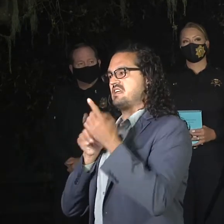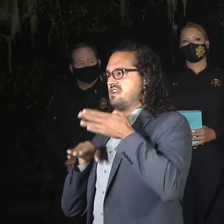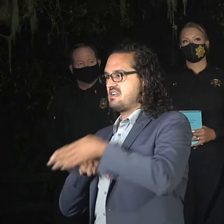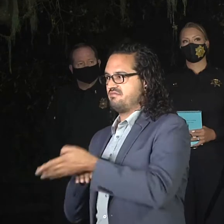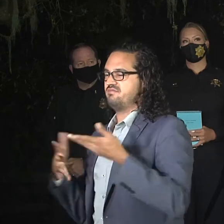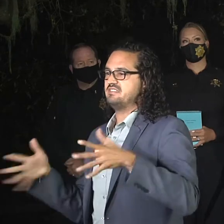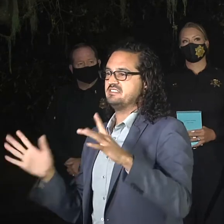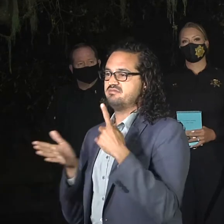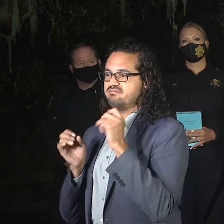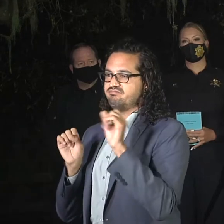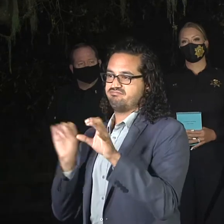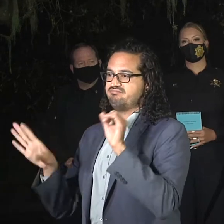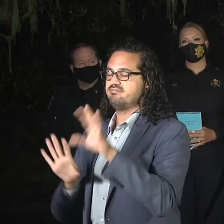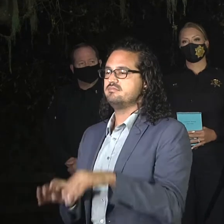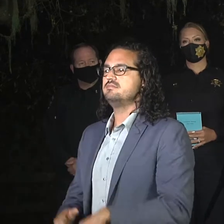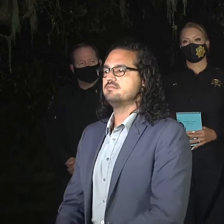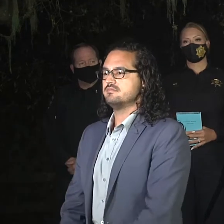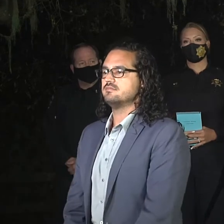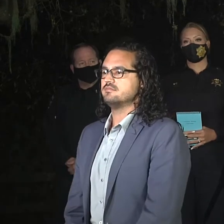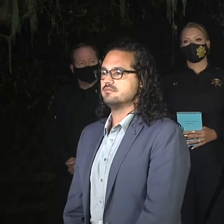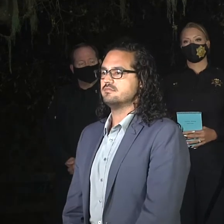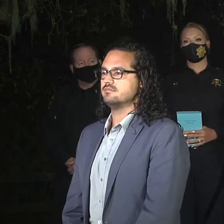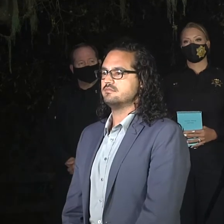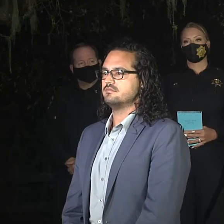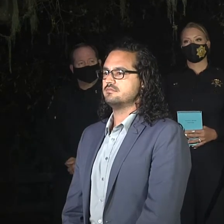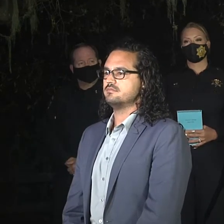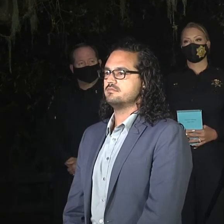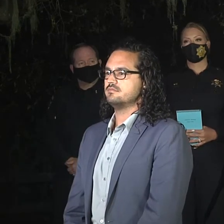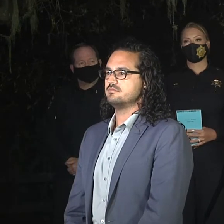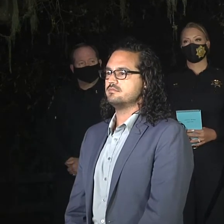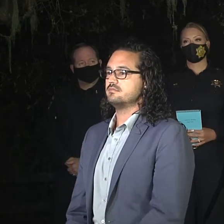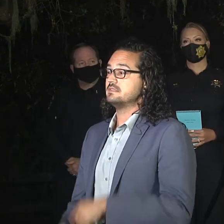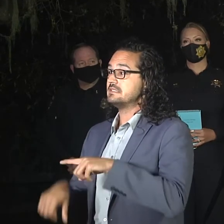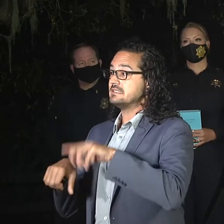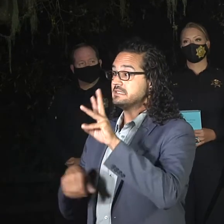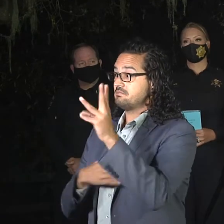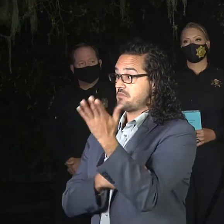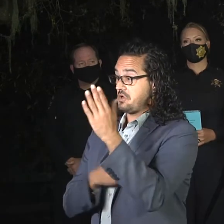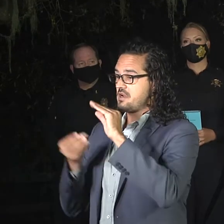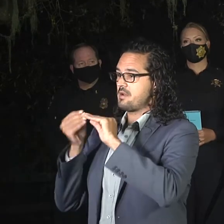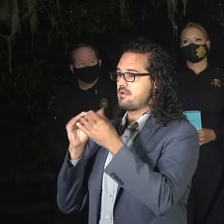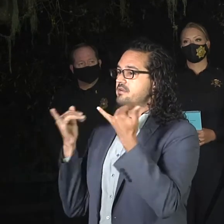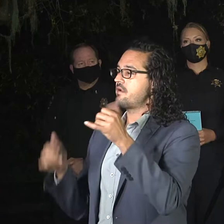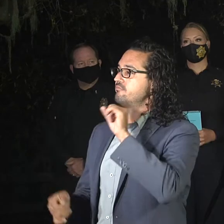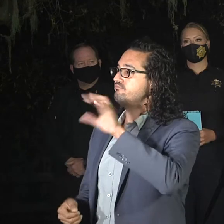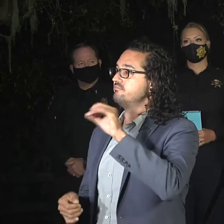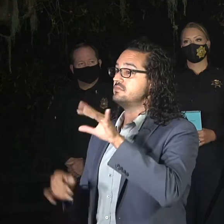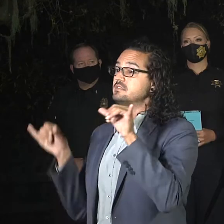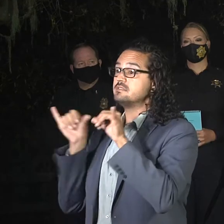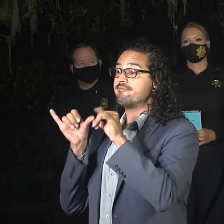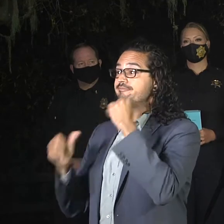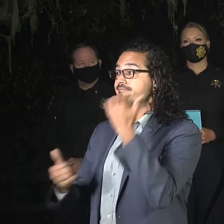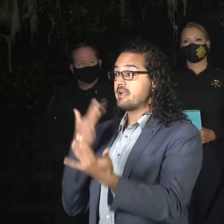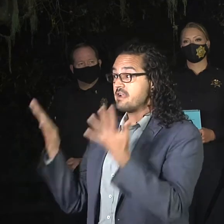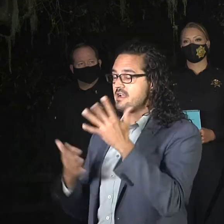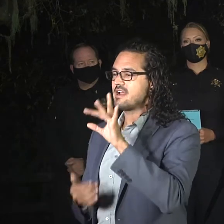this morning for the 6 o'clock numbers. The CZU lightning complex is now 80,80